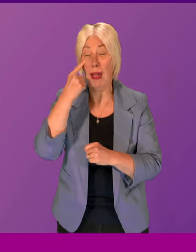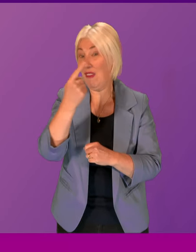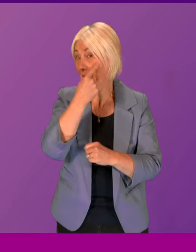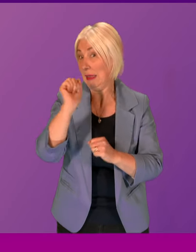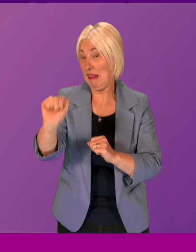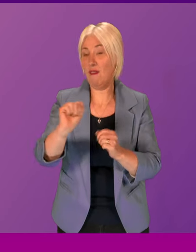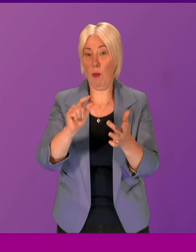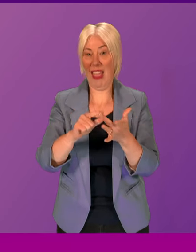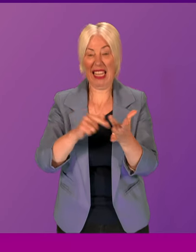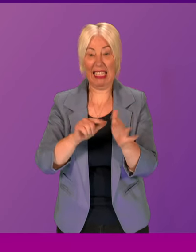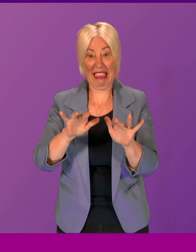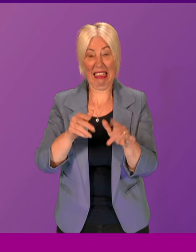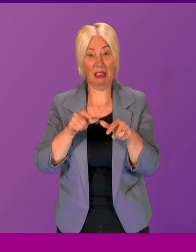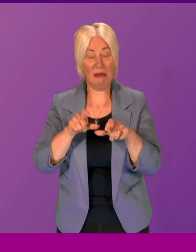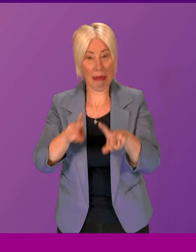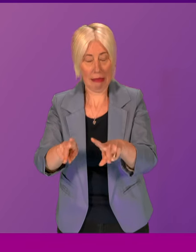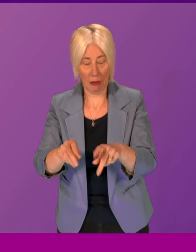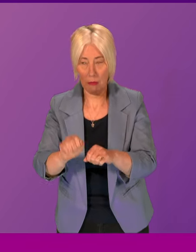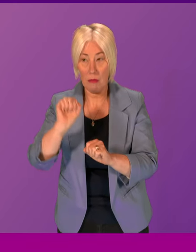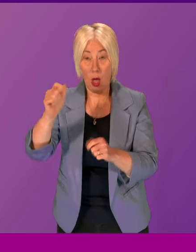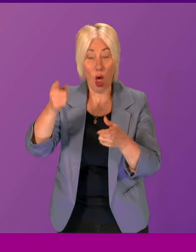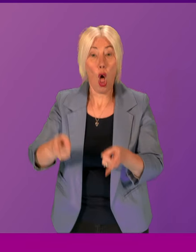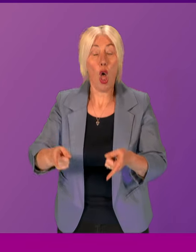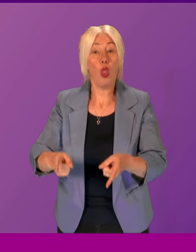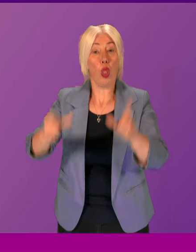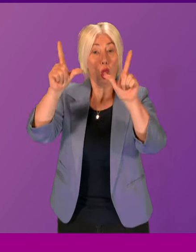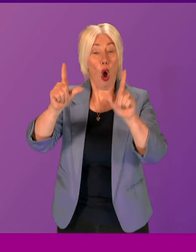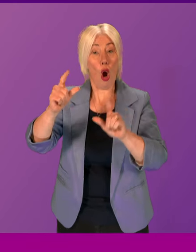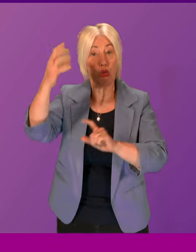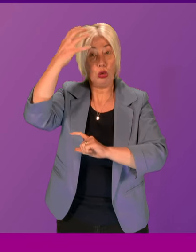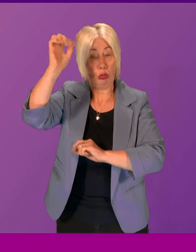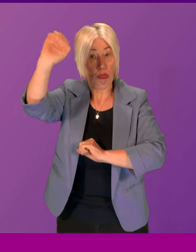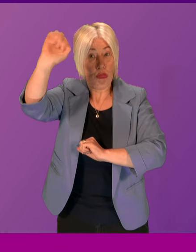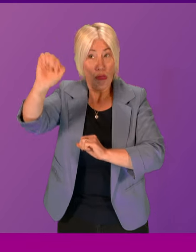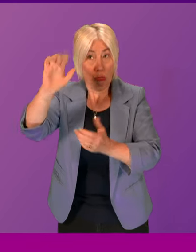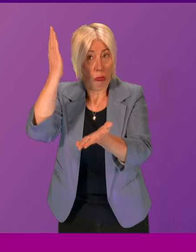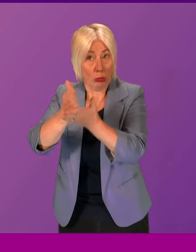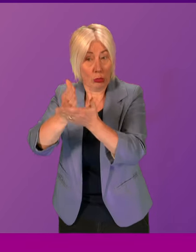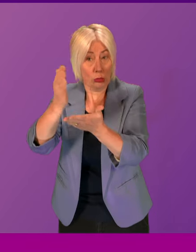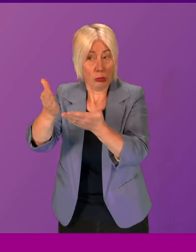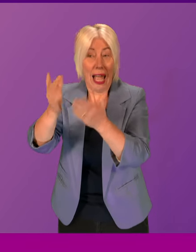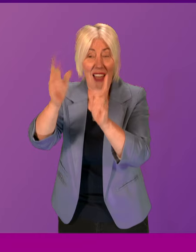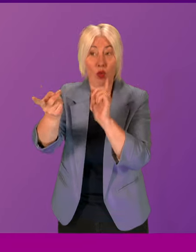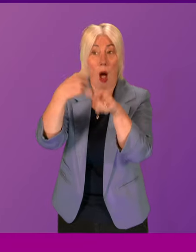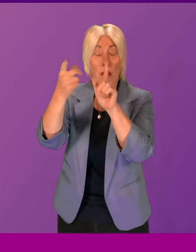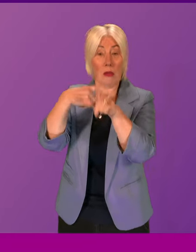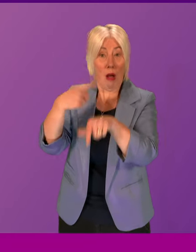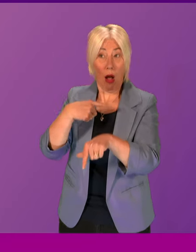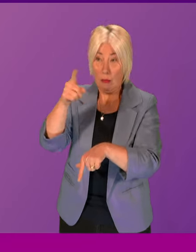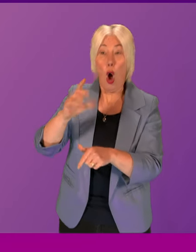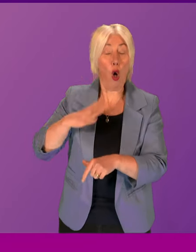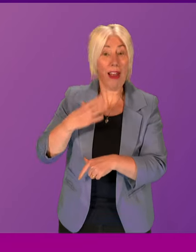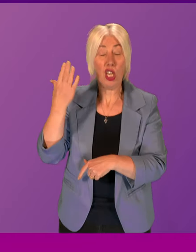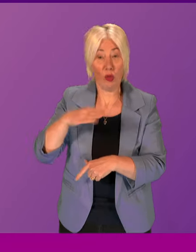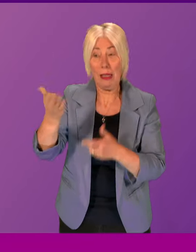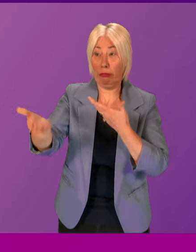Advocate, of course, the current Lord Advocate is responsible and answerable for the Crown. Of course, she has already answered questions about what took